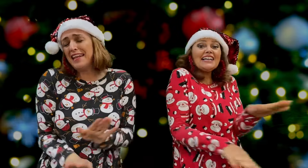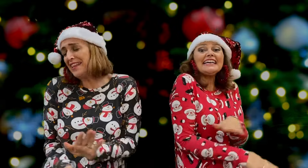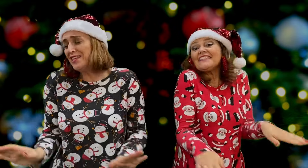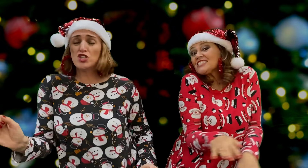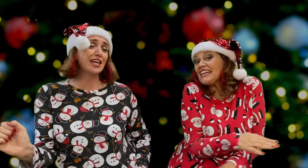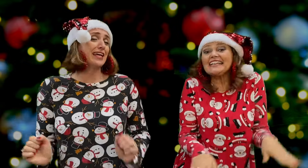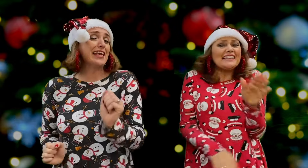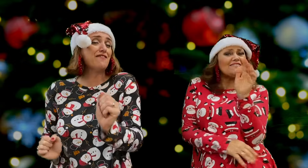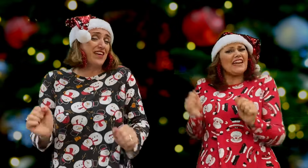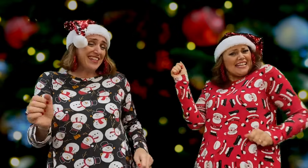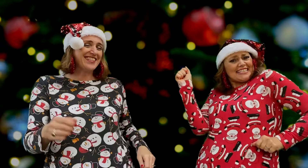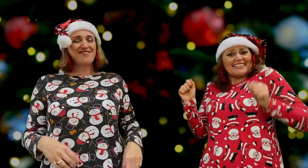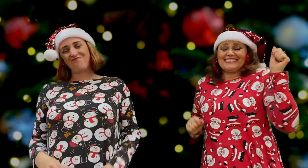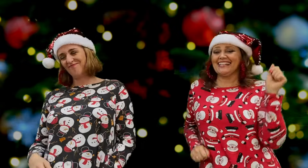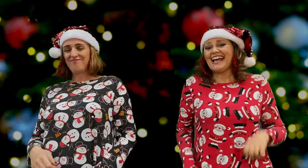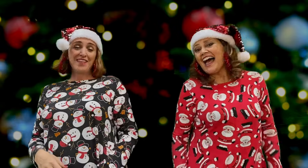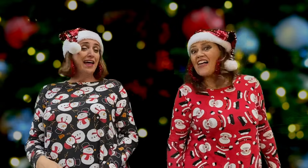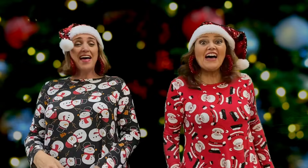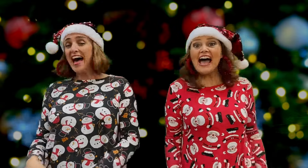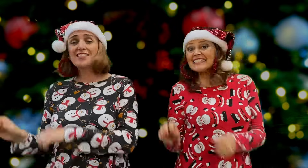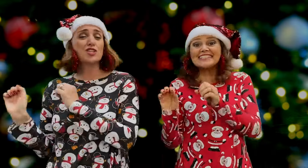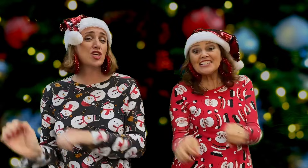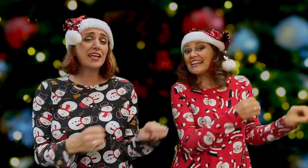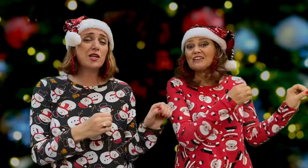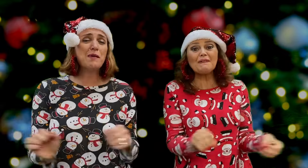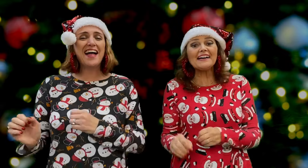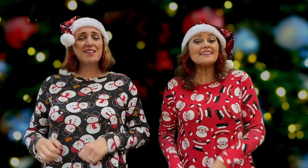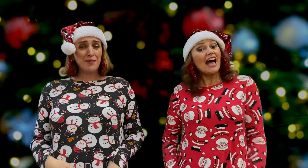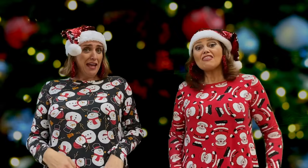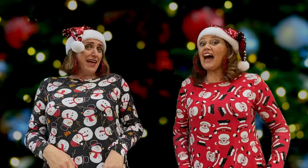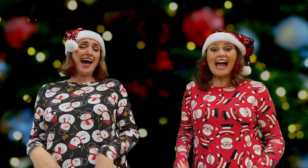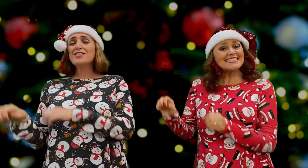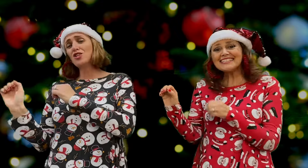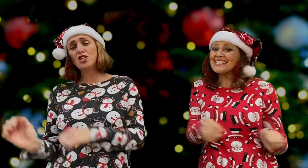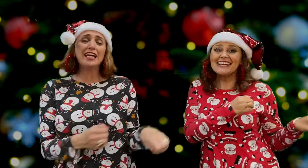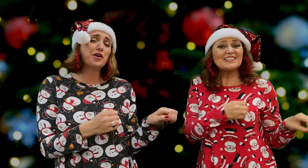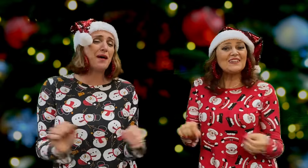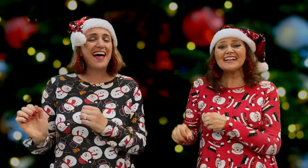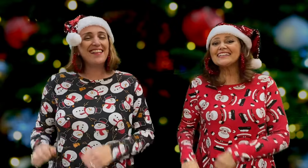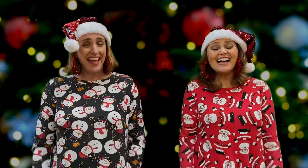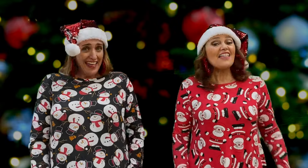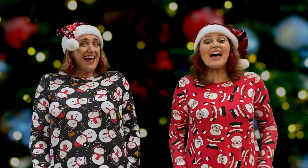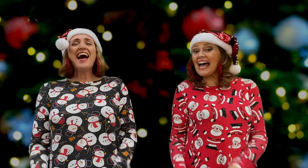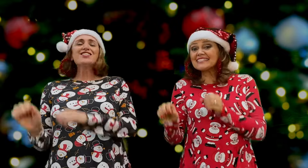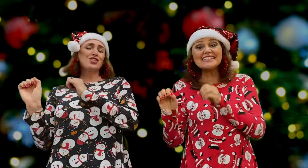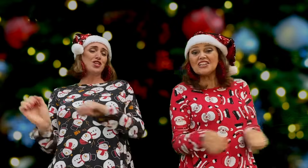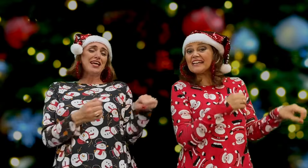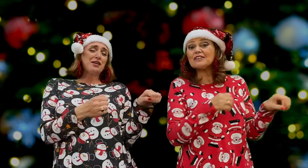in the jingling feet That's the Jingle Bells That's the Jingle Bells That's the Jingle